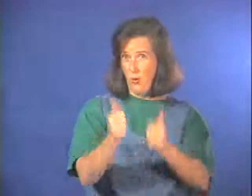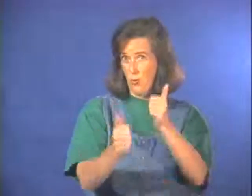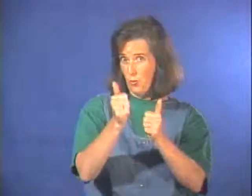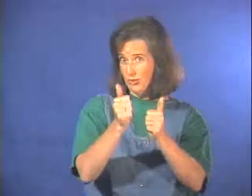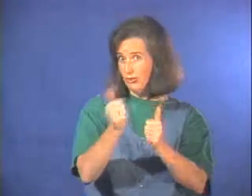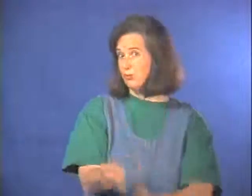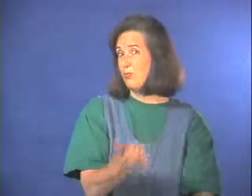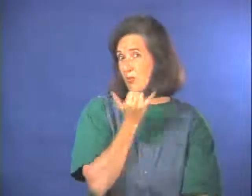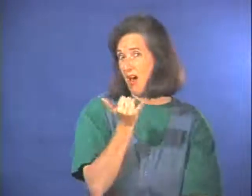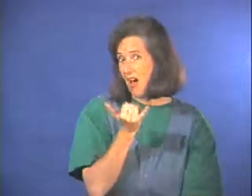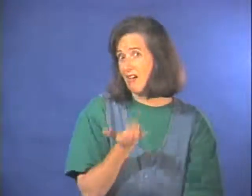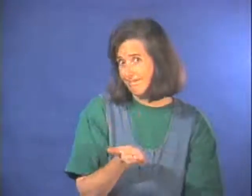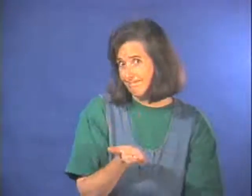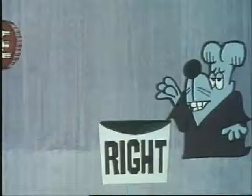And what is wrong?